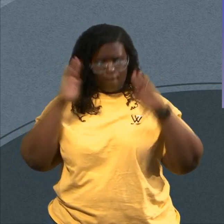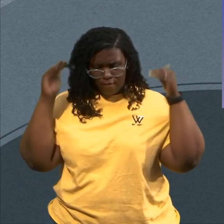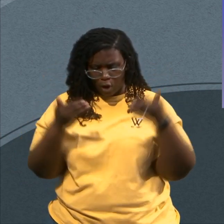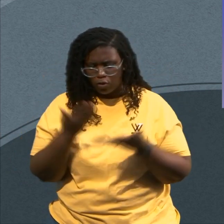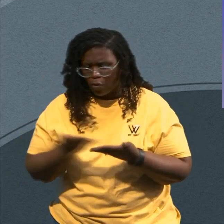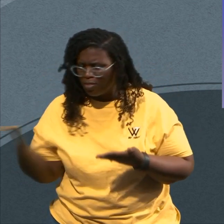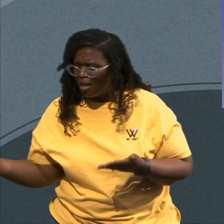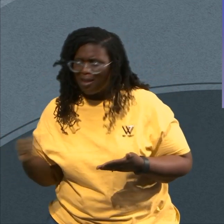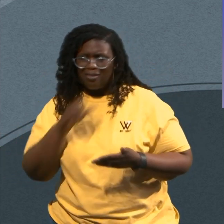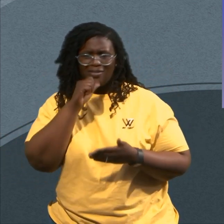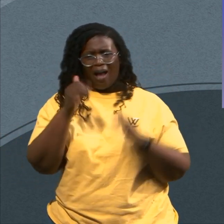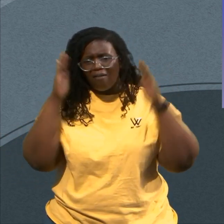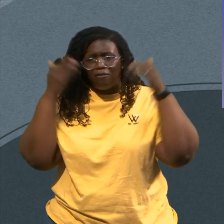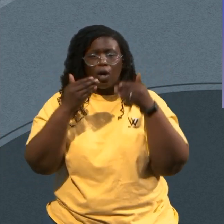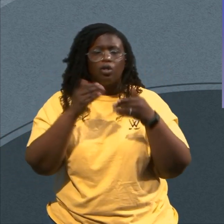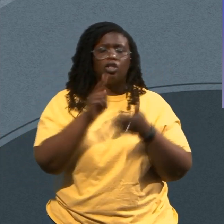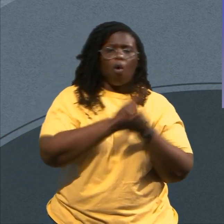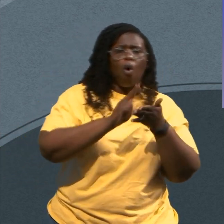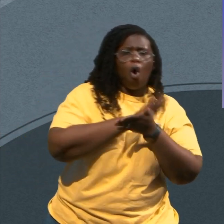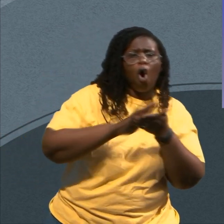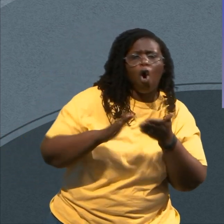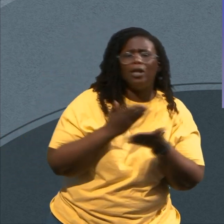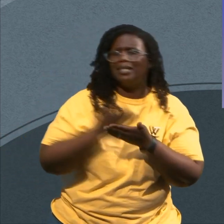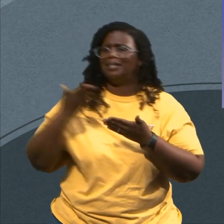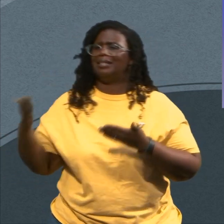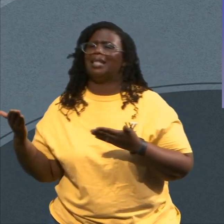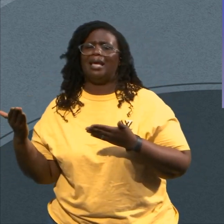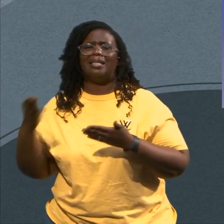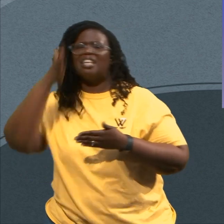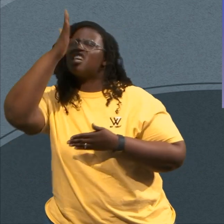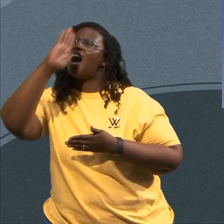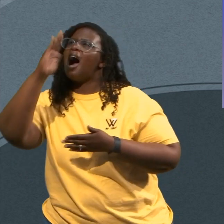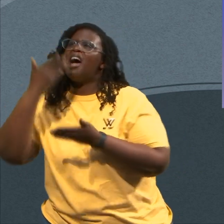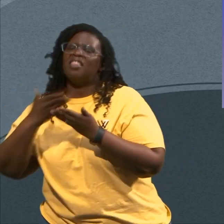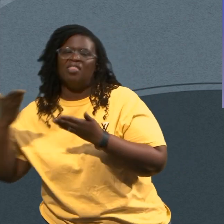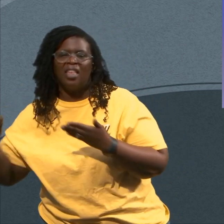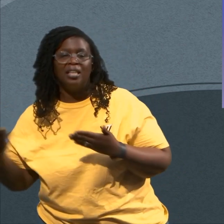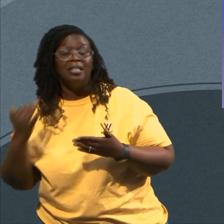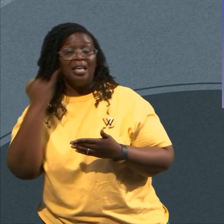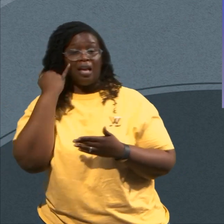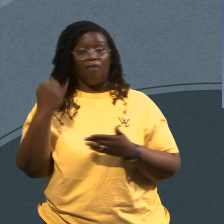Things And Sacred Things And Sovereign Things If You Could Just Be Still And Know